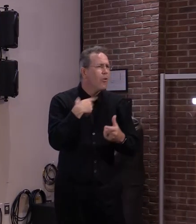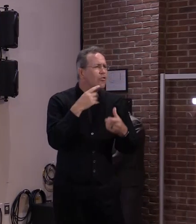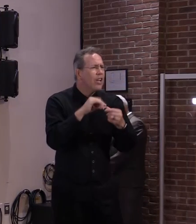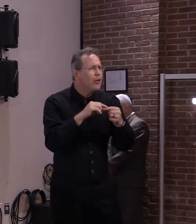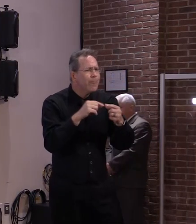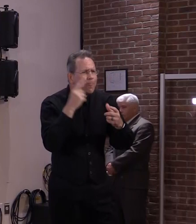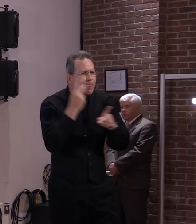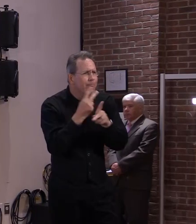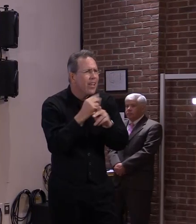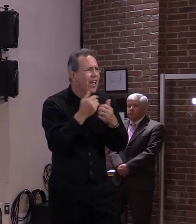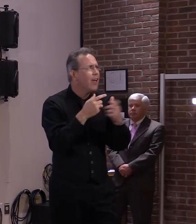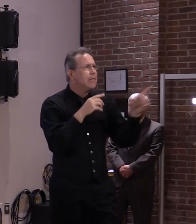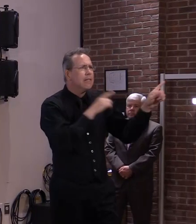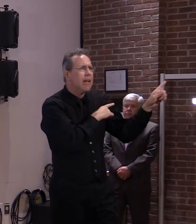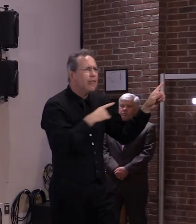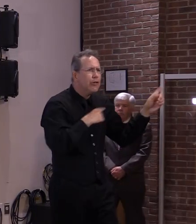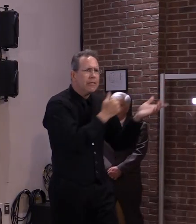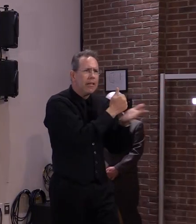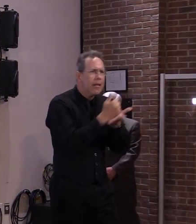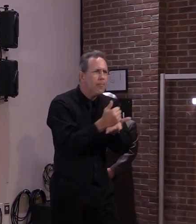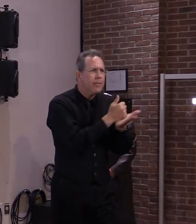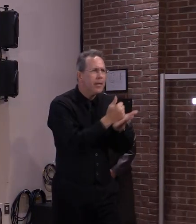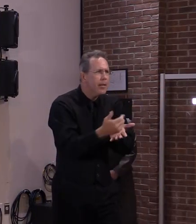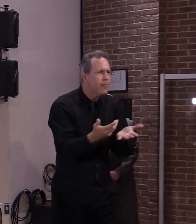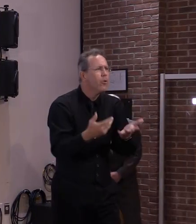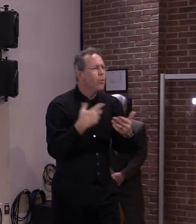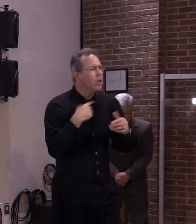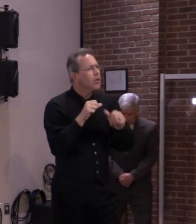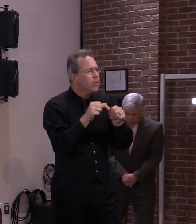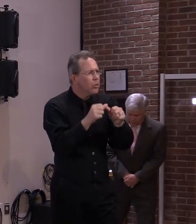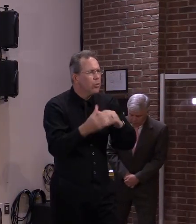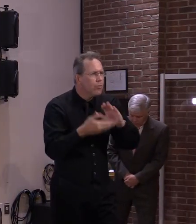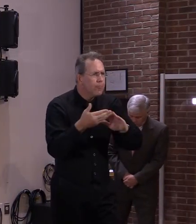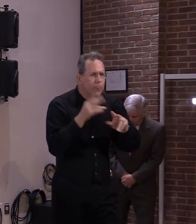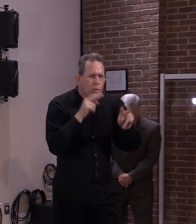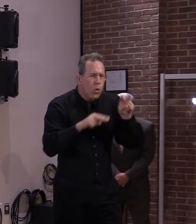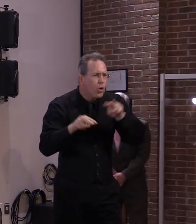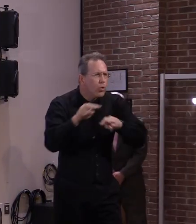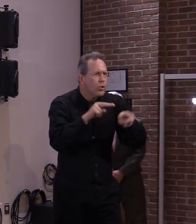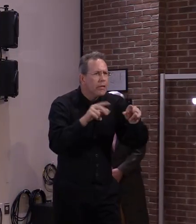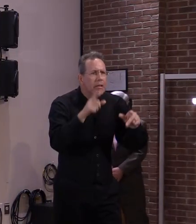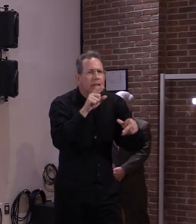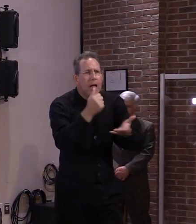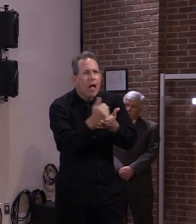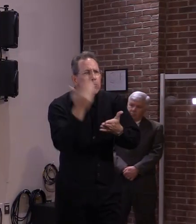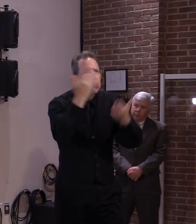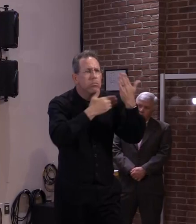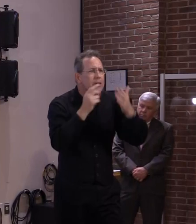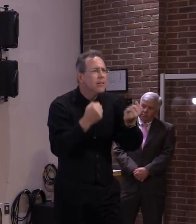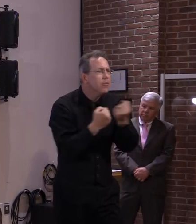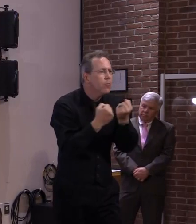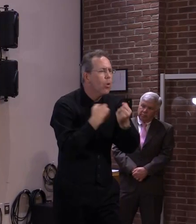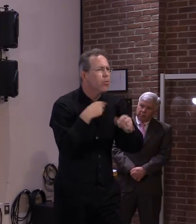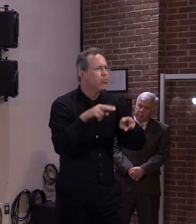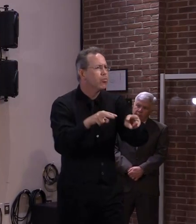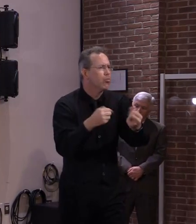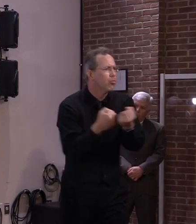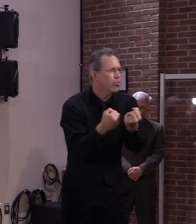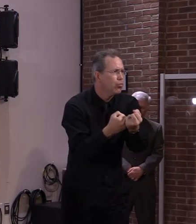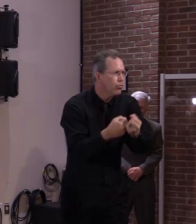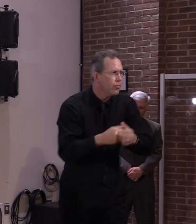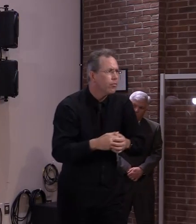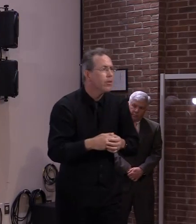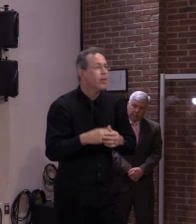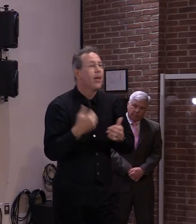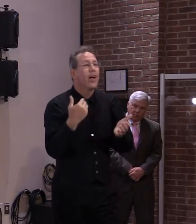we are going to continue to monitor that. And if that's a, a bottleneck, then we will, we'll again, ask the